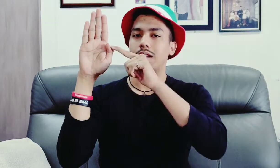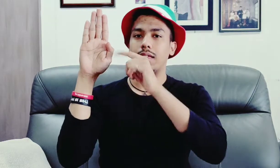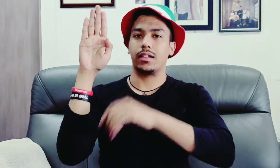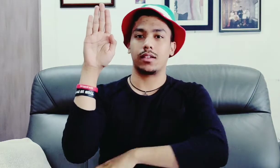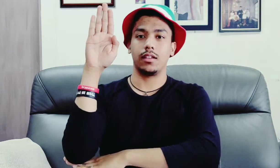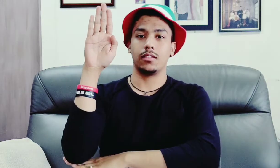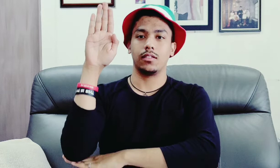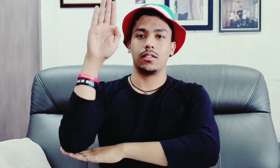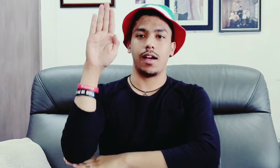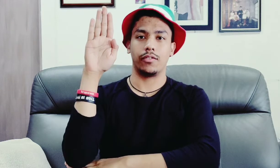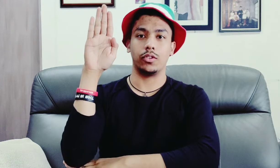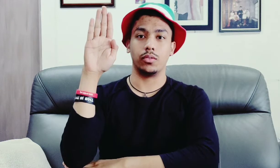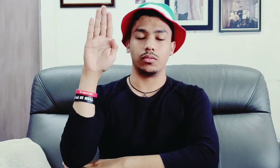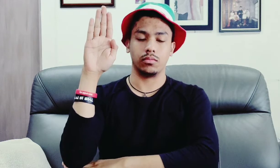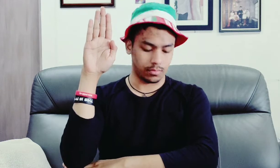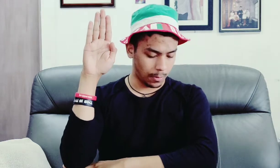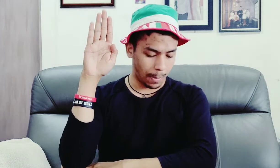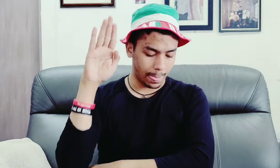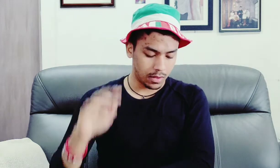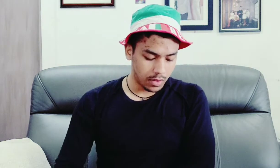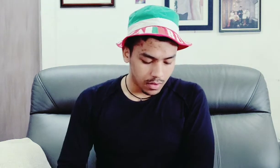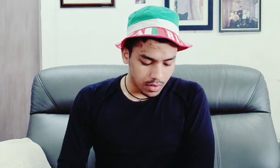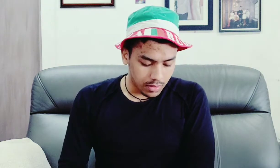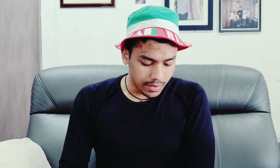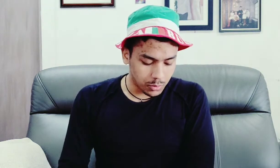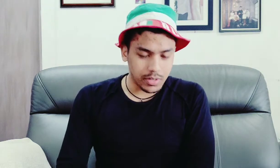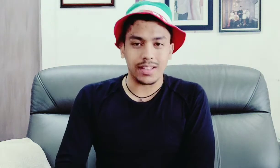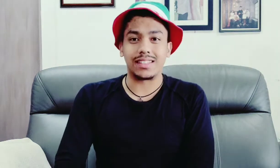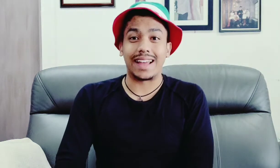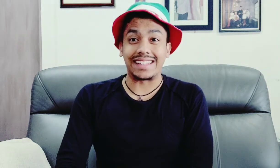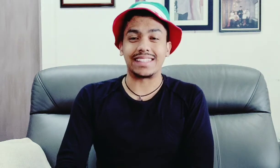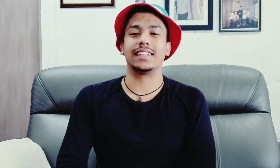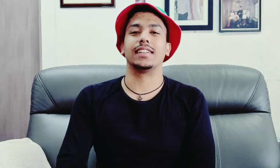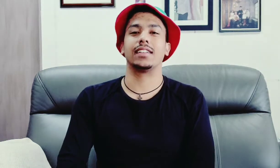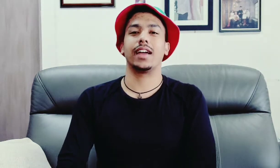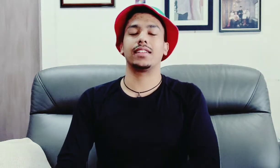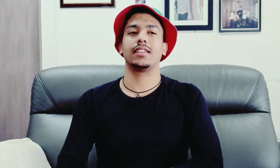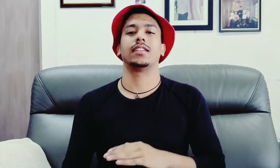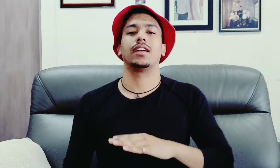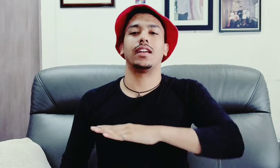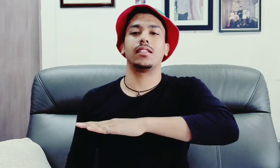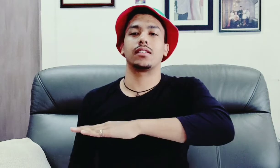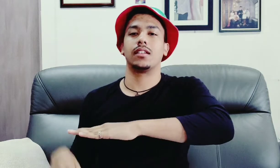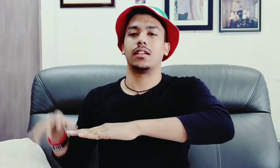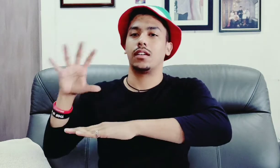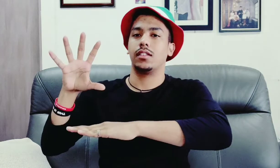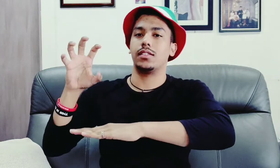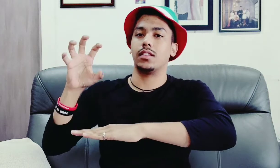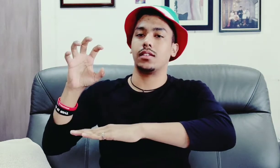like that okay afternoon the next word is night night is this is the